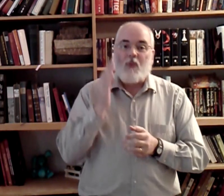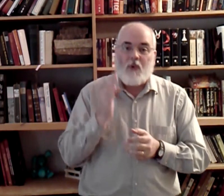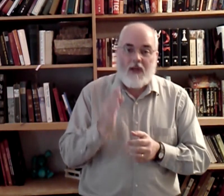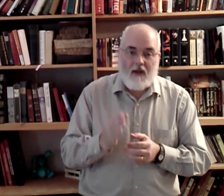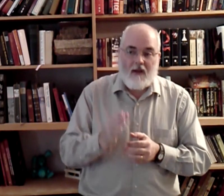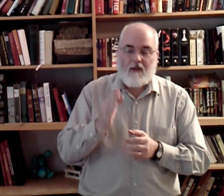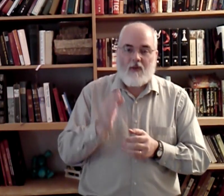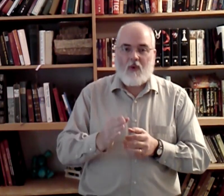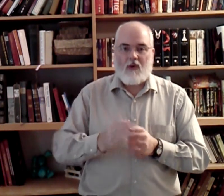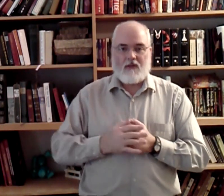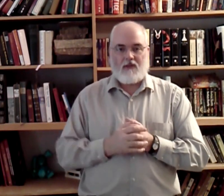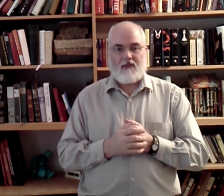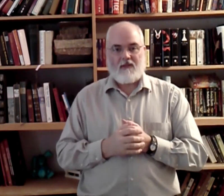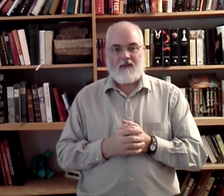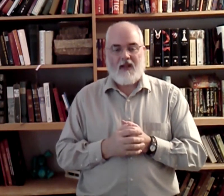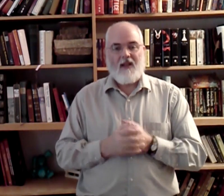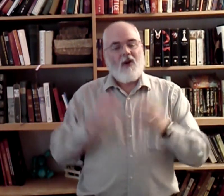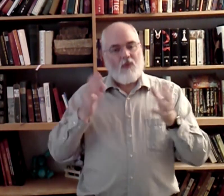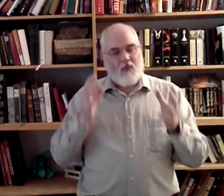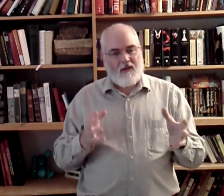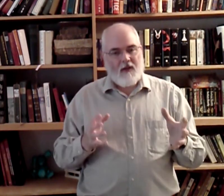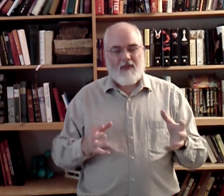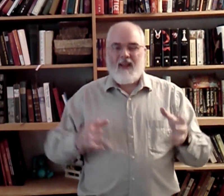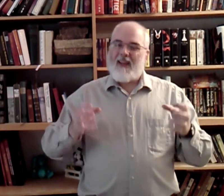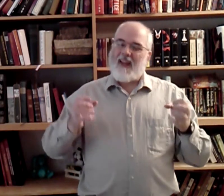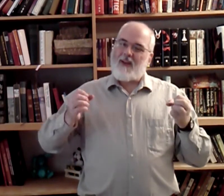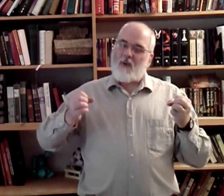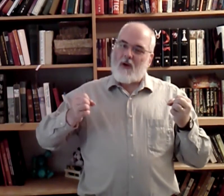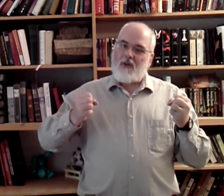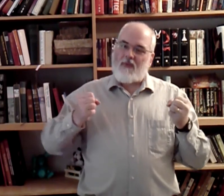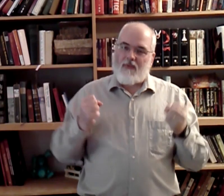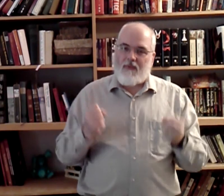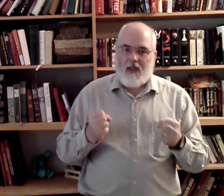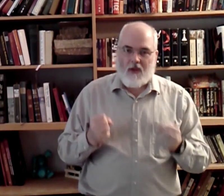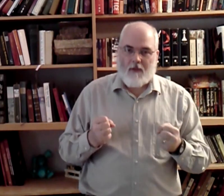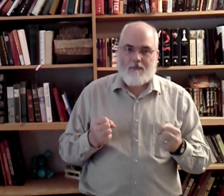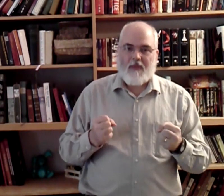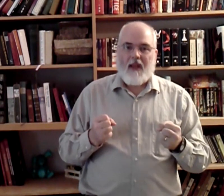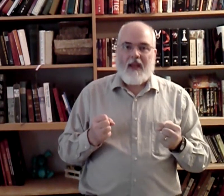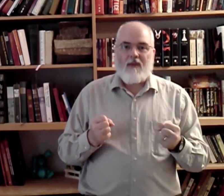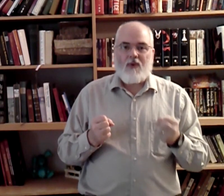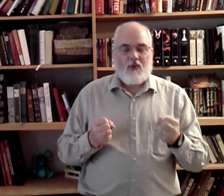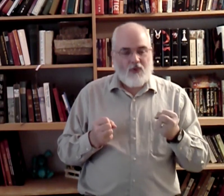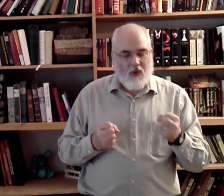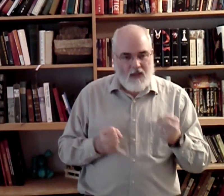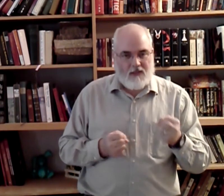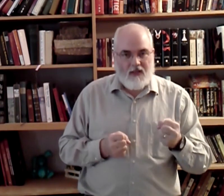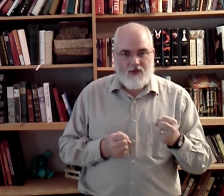read the words, okay? Read them. Get to where you feel them. If you trust in